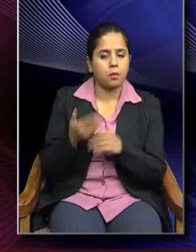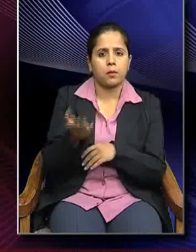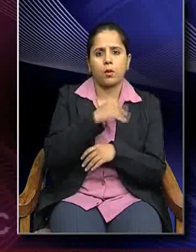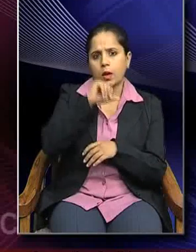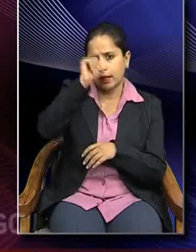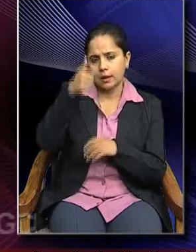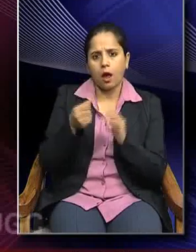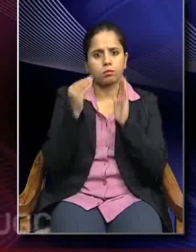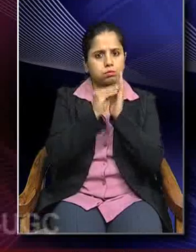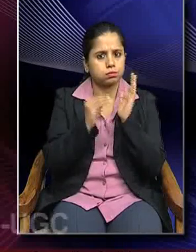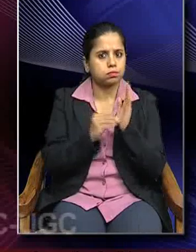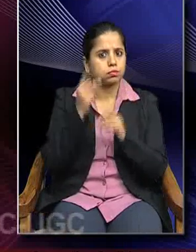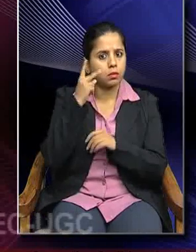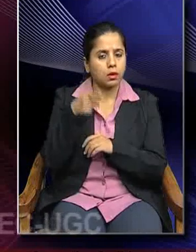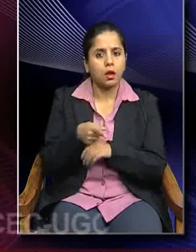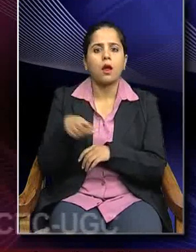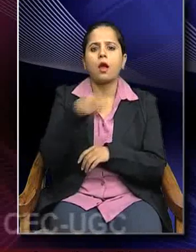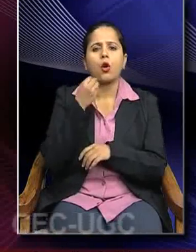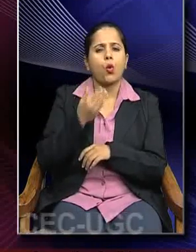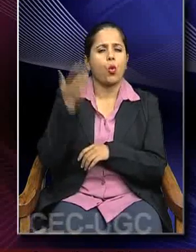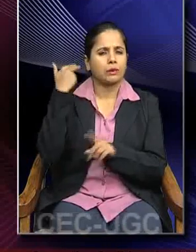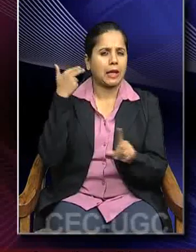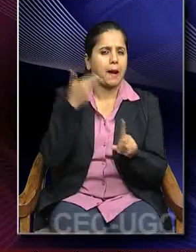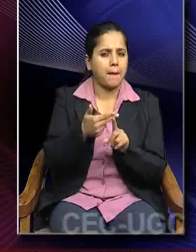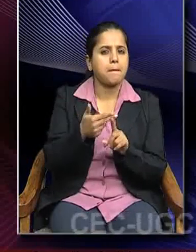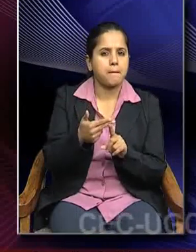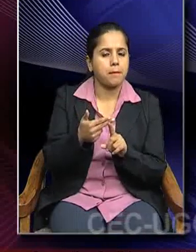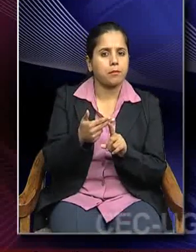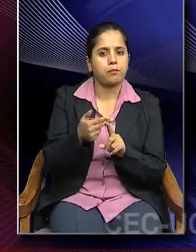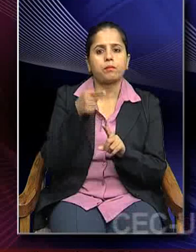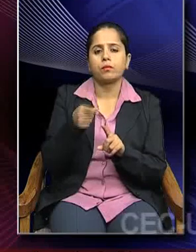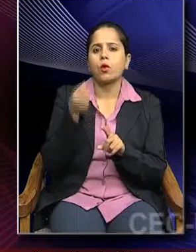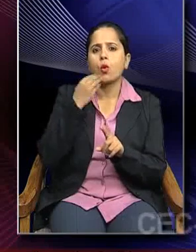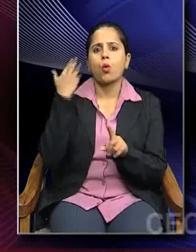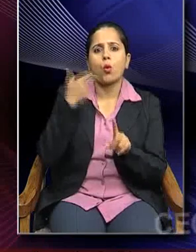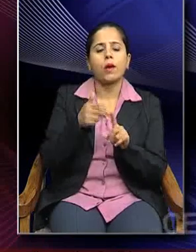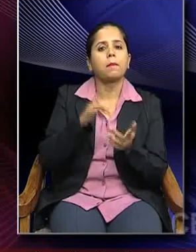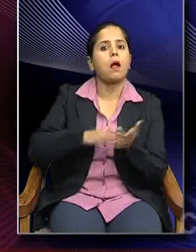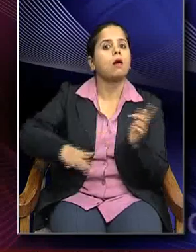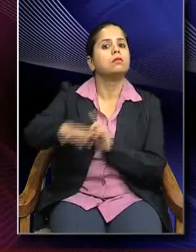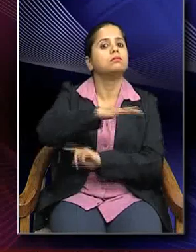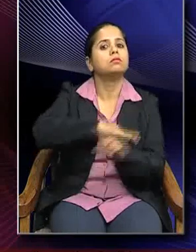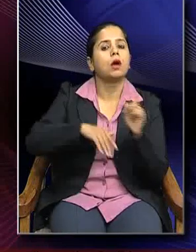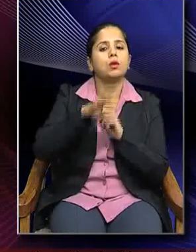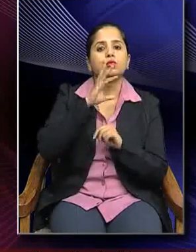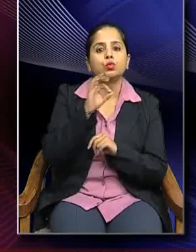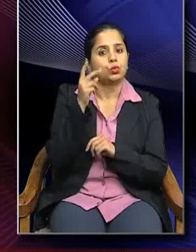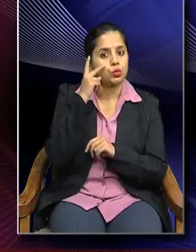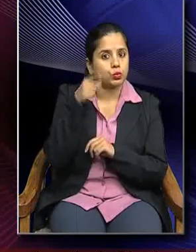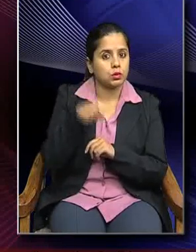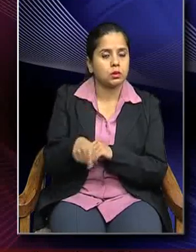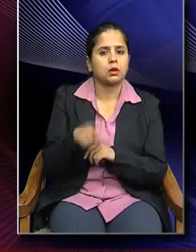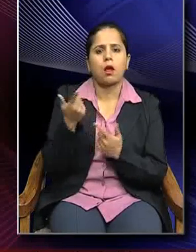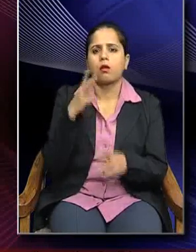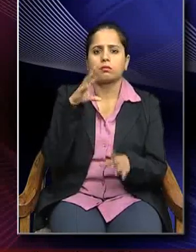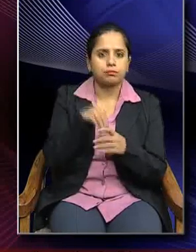records, then it is an ancient name of a region that lies